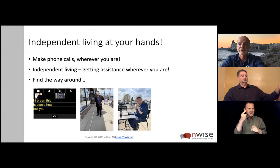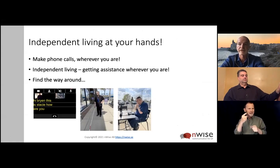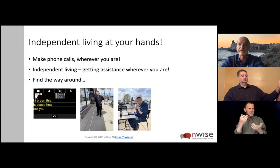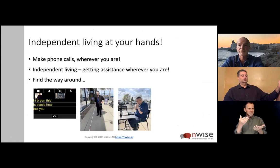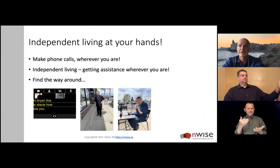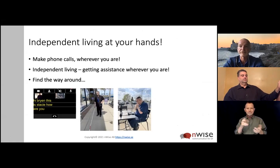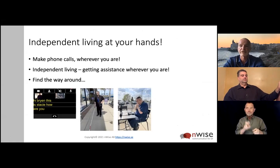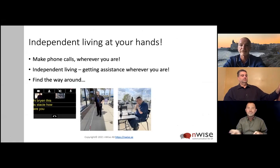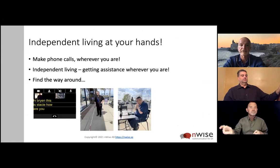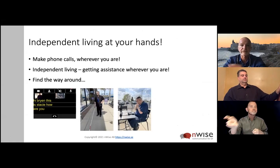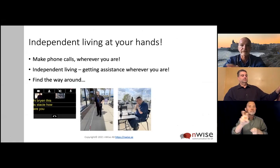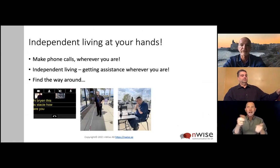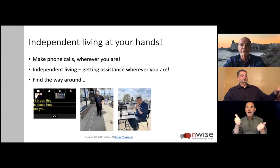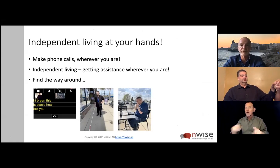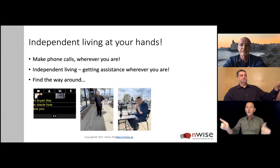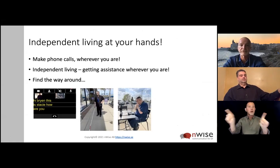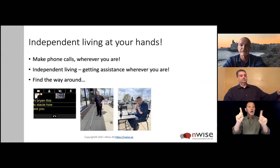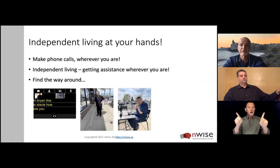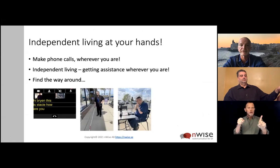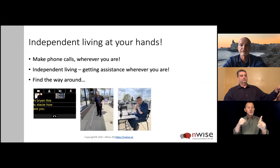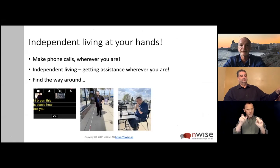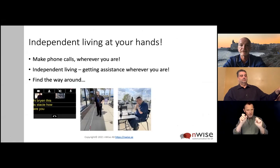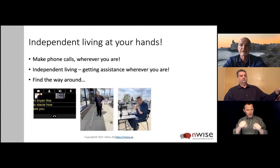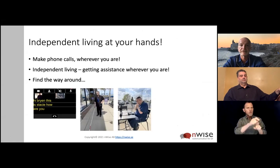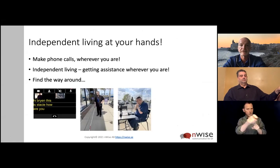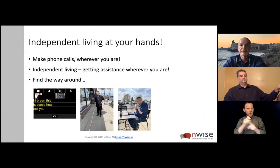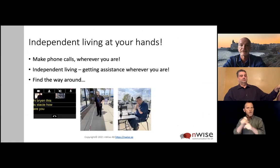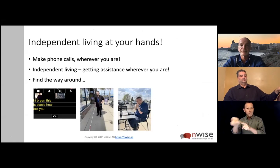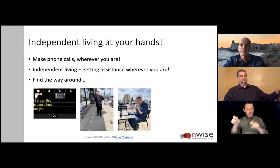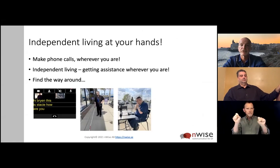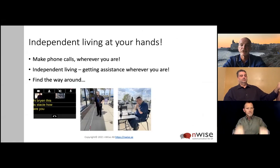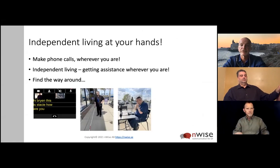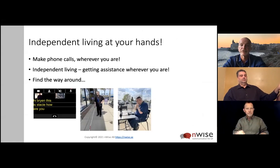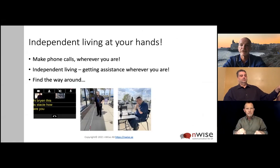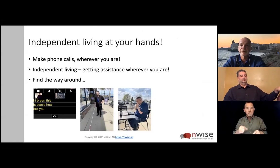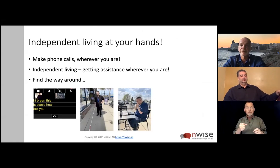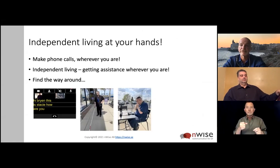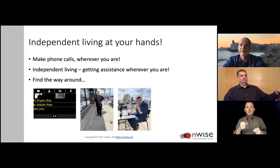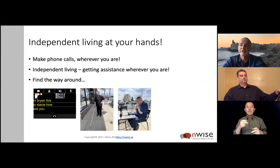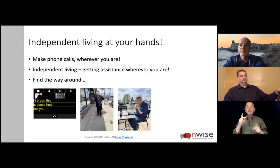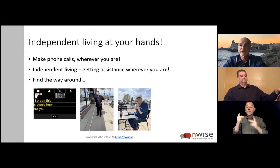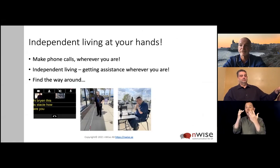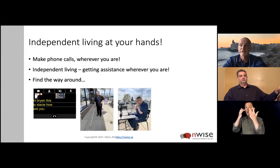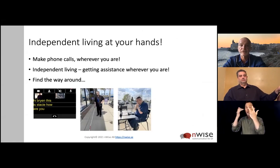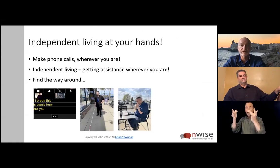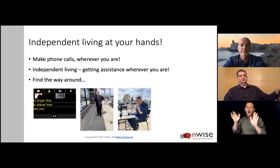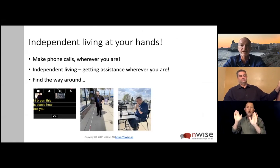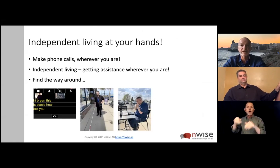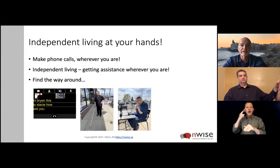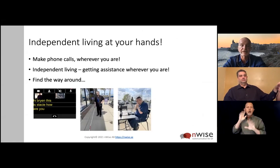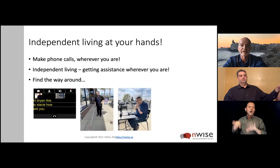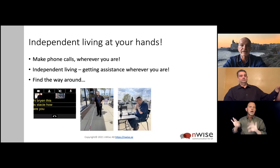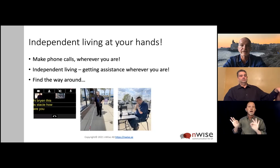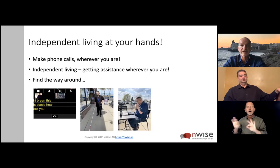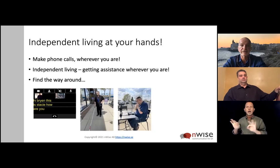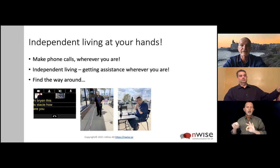it's been very challenging for the deafblind community. But also, as Brian was also explaining,